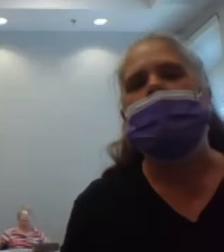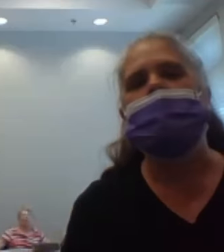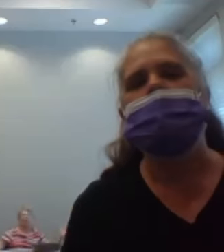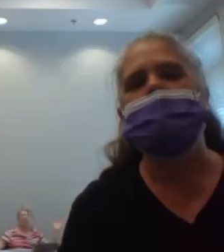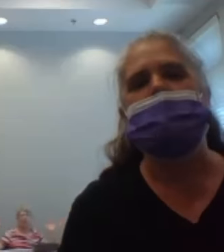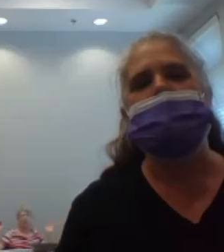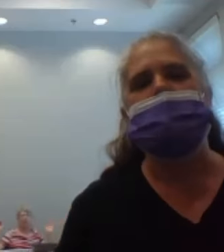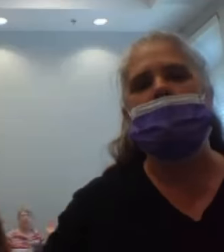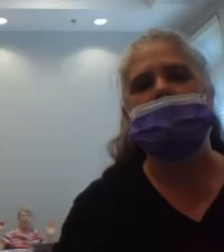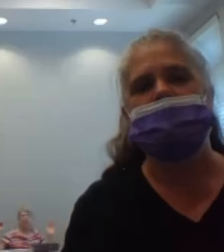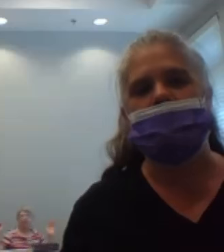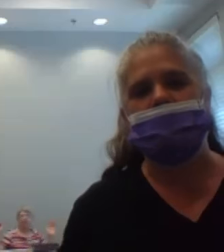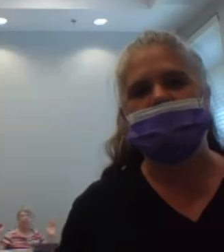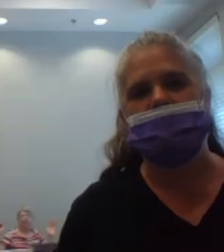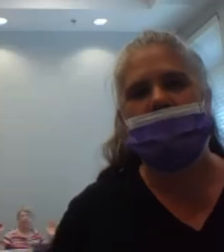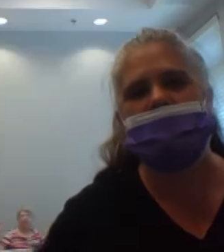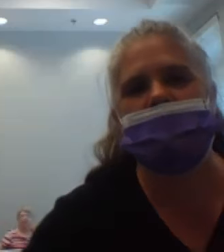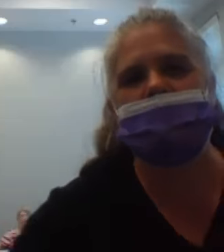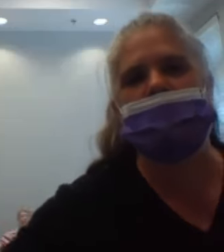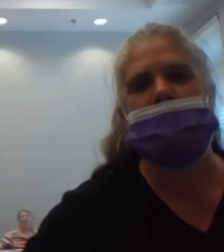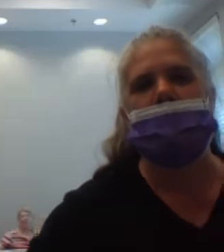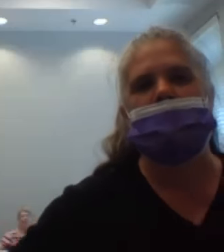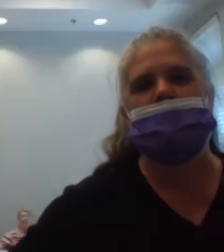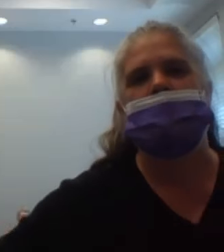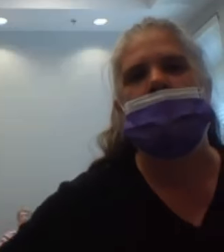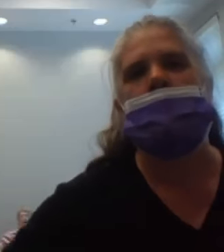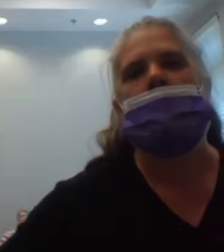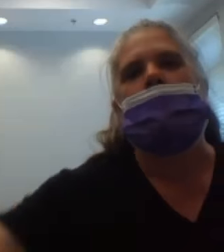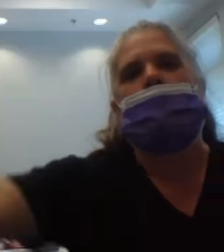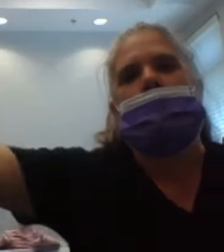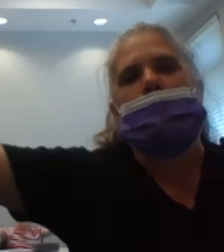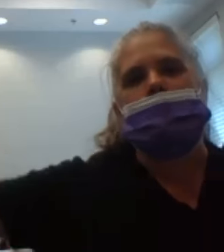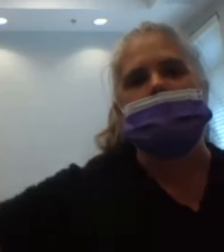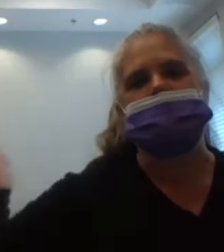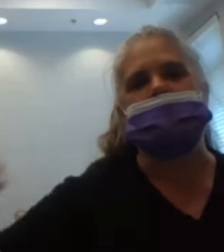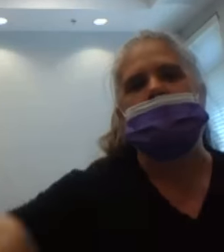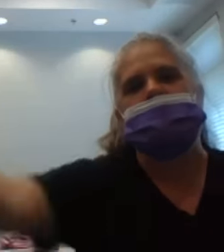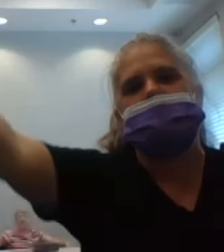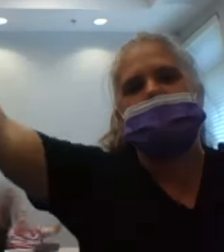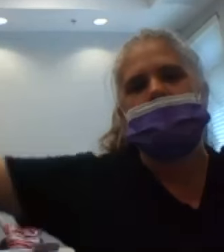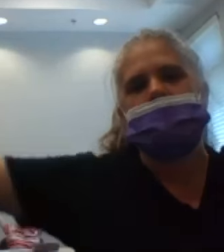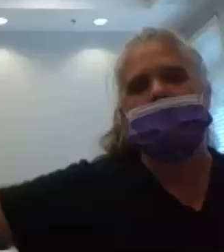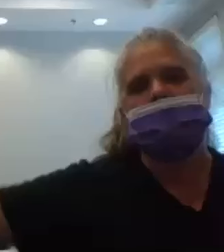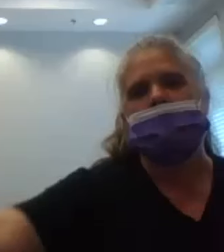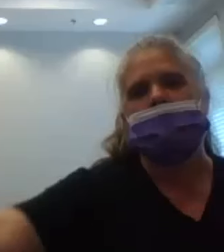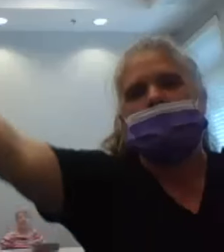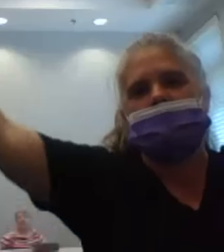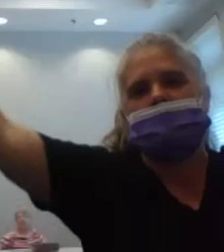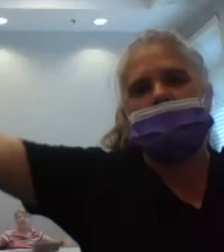we're going to do it backwards first, okay? Okay, so let's do it backwards. One, two, three,